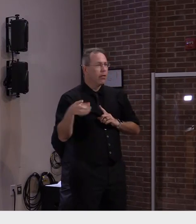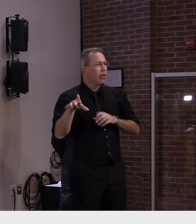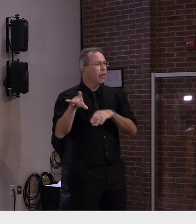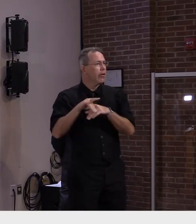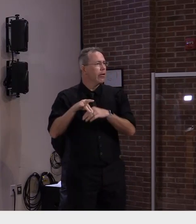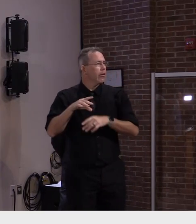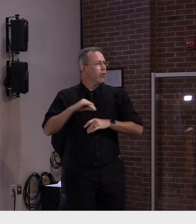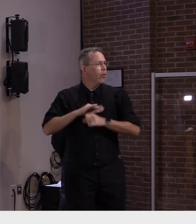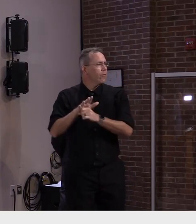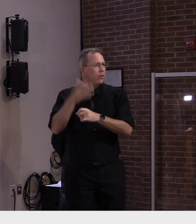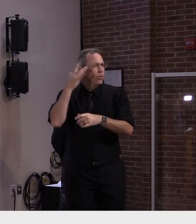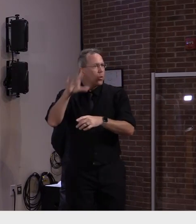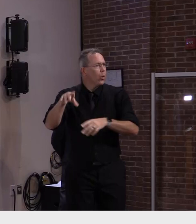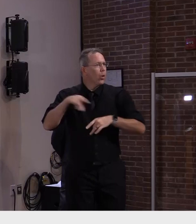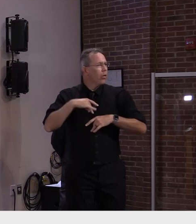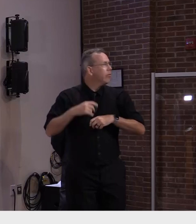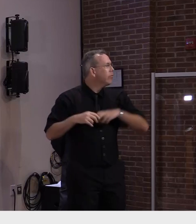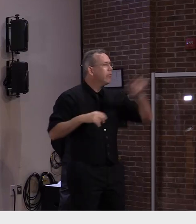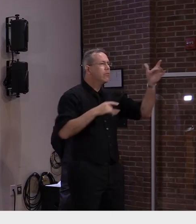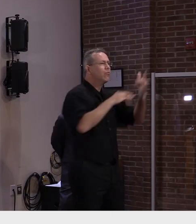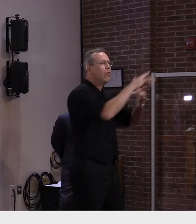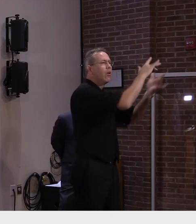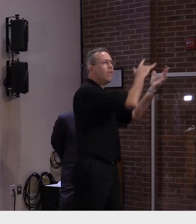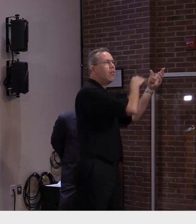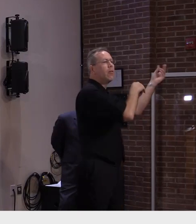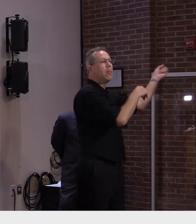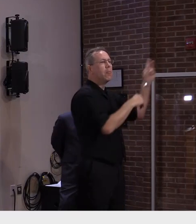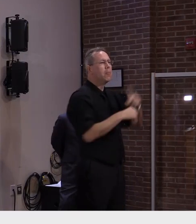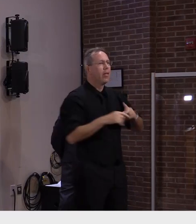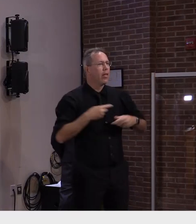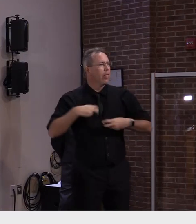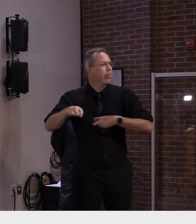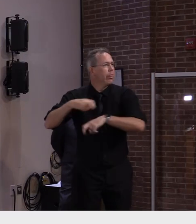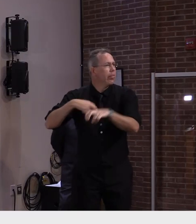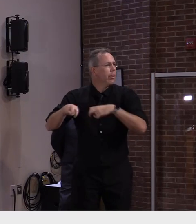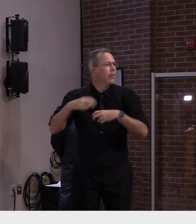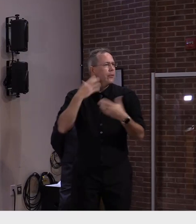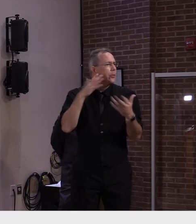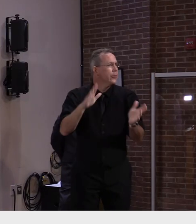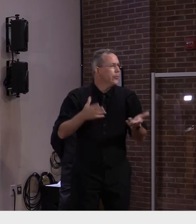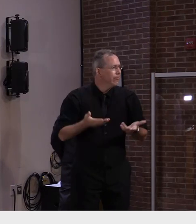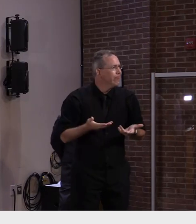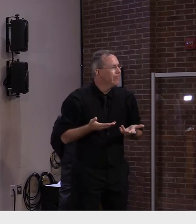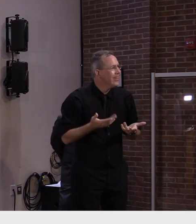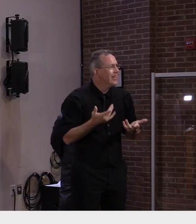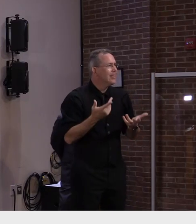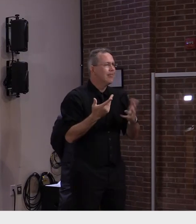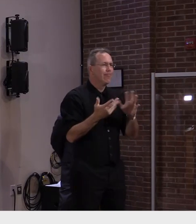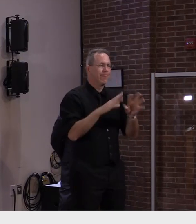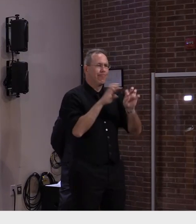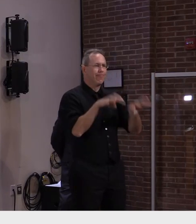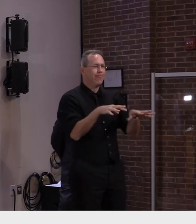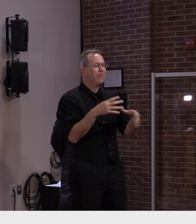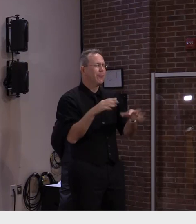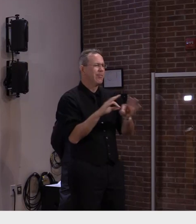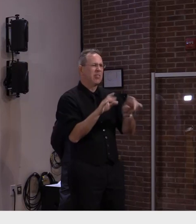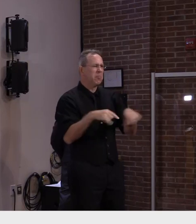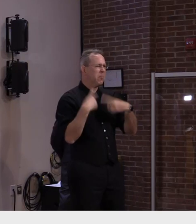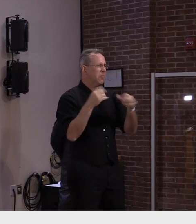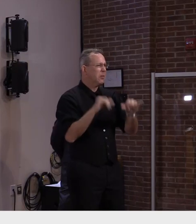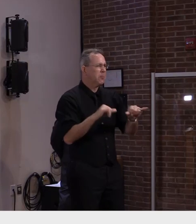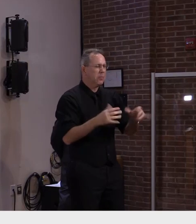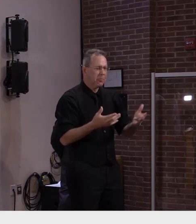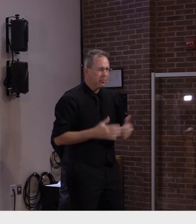susceptible to getting infected. But that's not exactly different than at any other time. How many outbreaks are currently